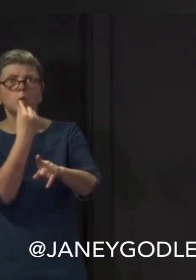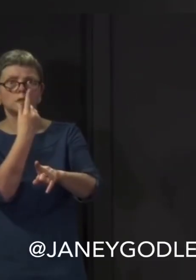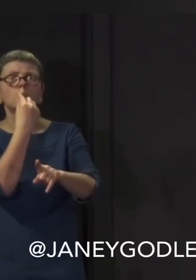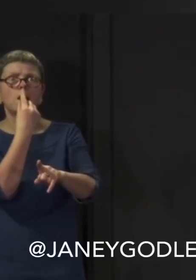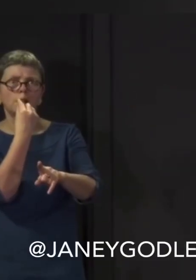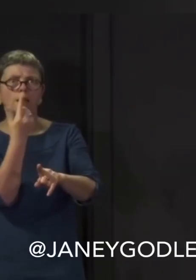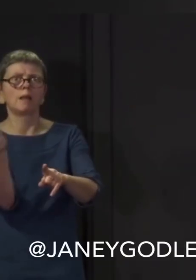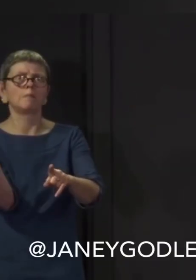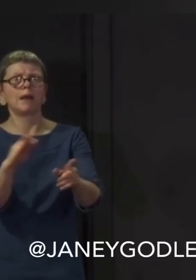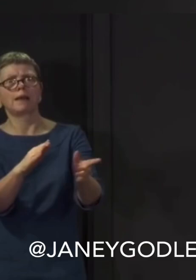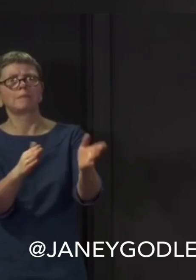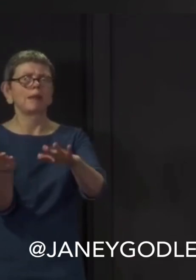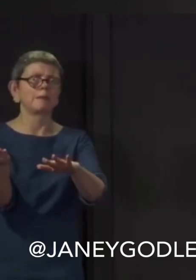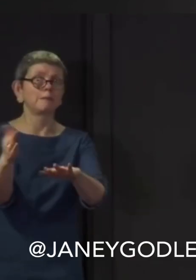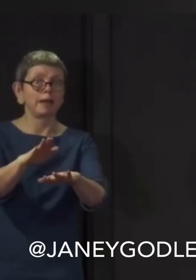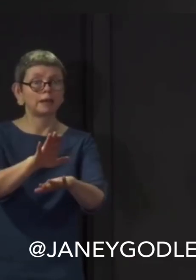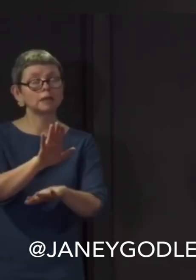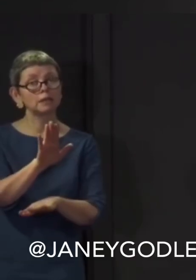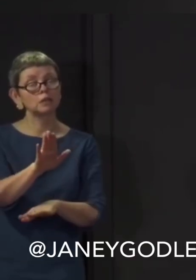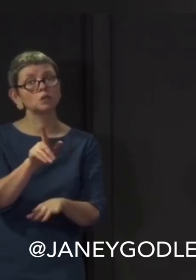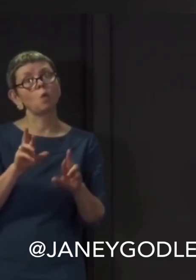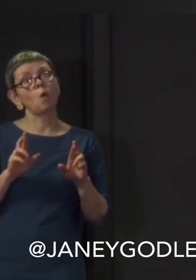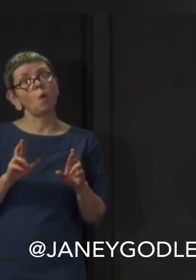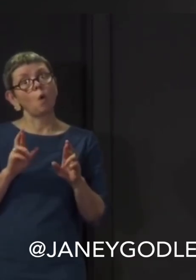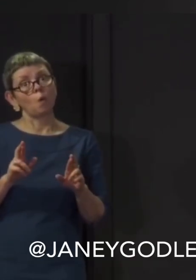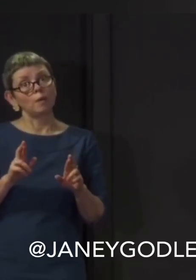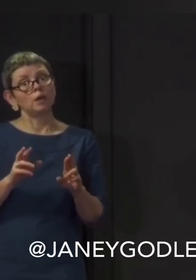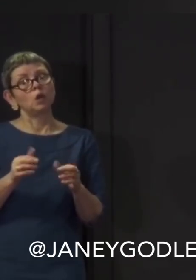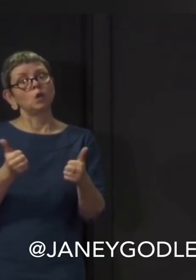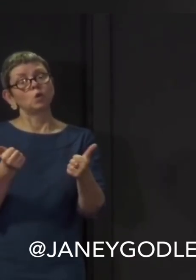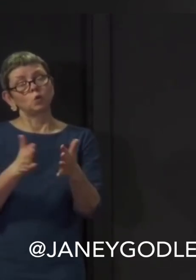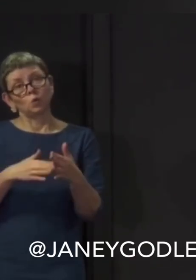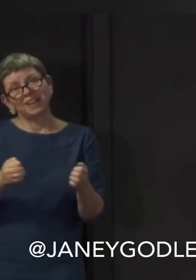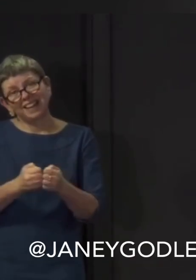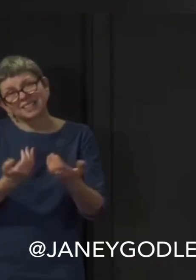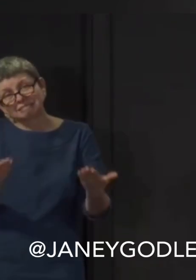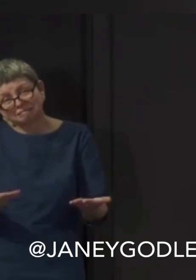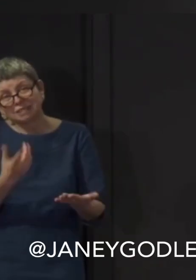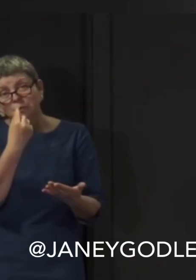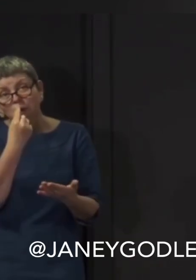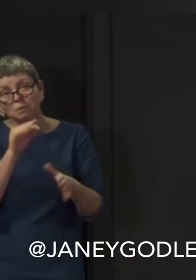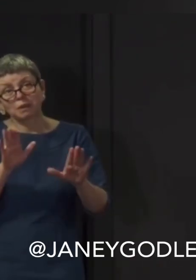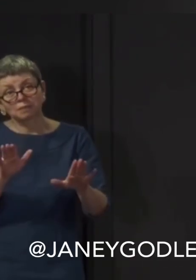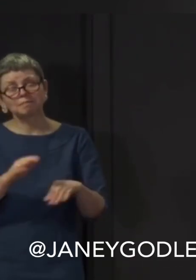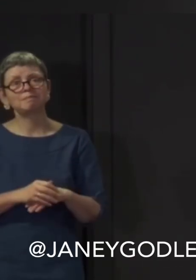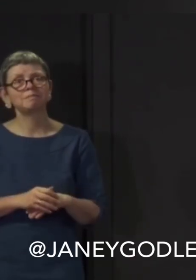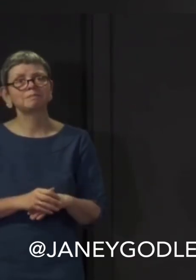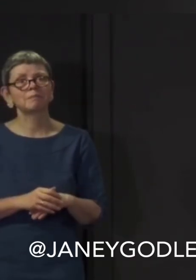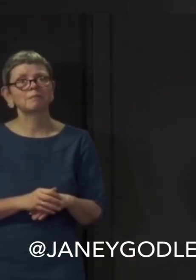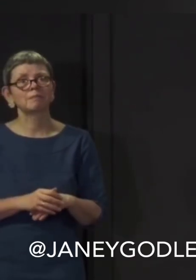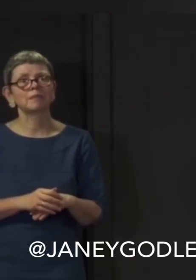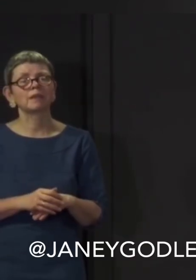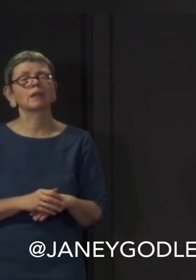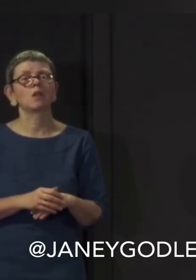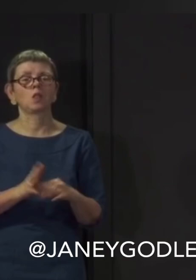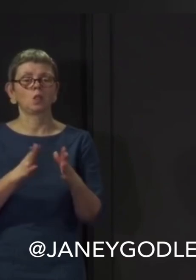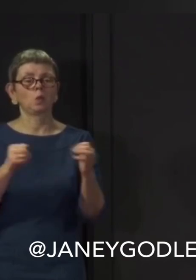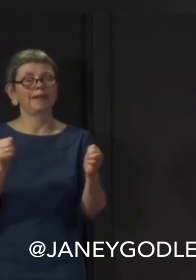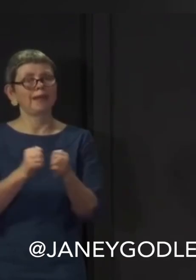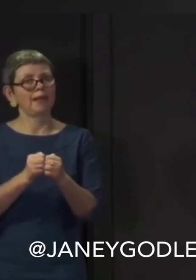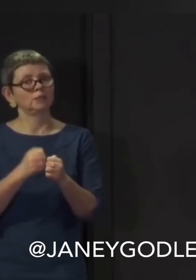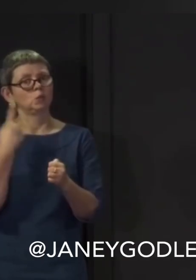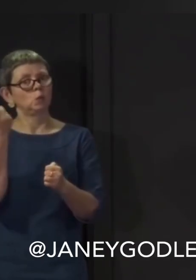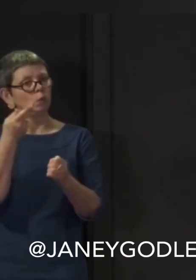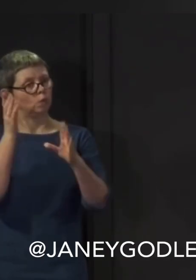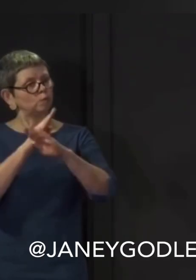Stephen. It's weird. We didn't expect a wee quiche recipe. So aye, thanks, everybody. Just keep with the fucking programme. That's all I can say. Big